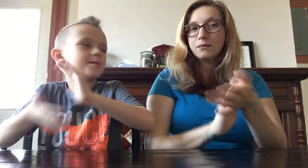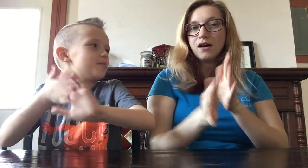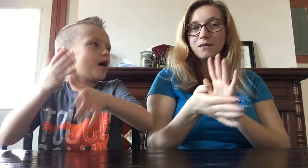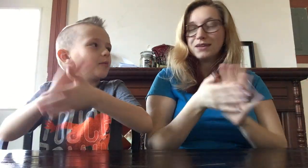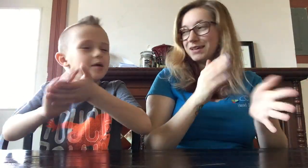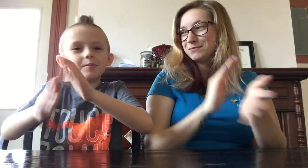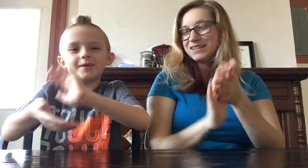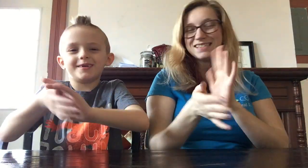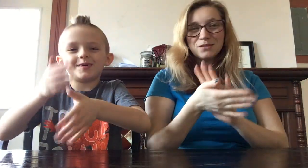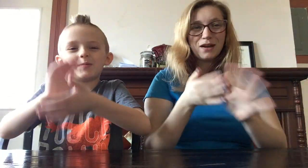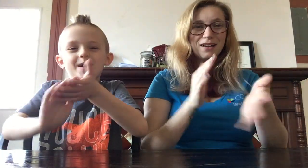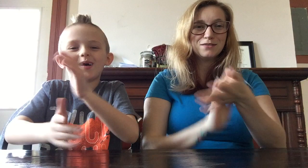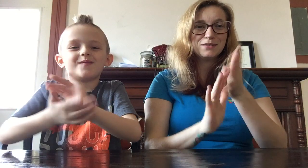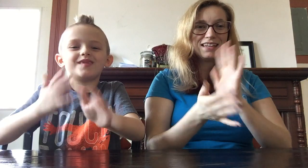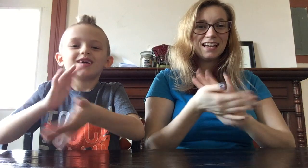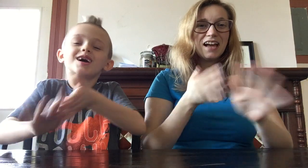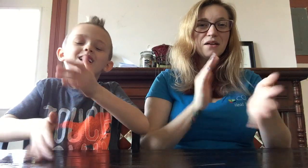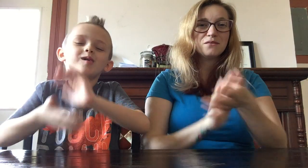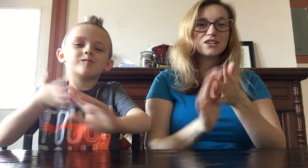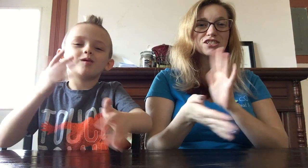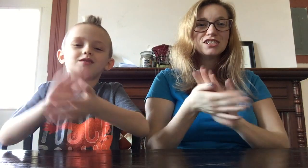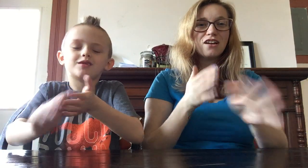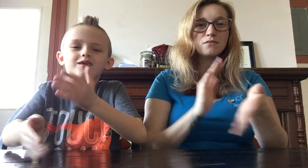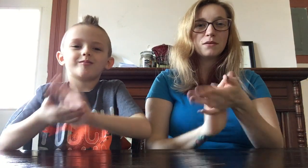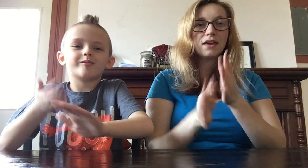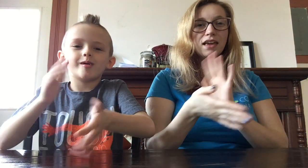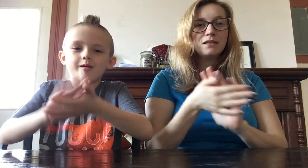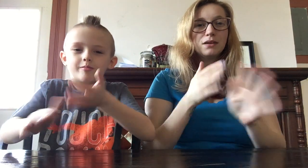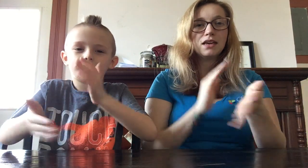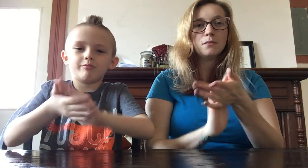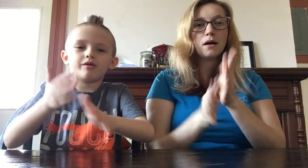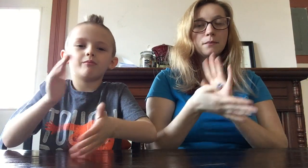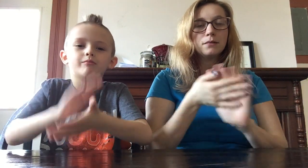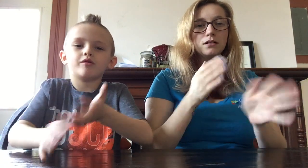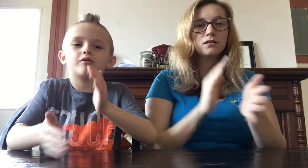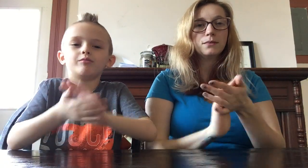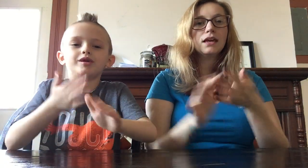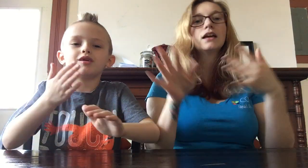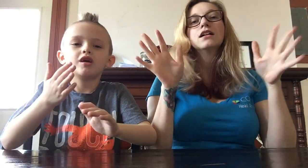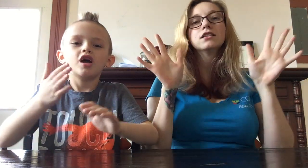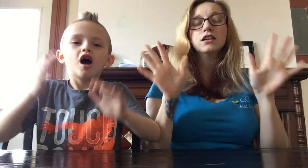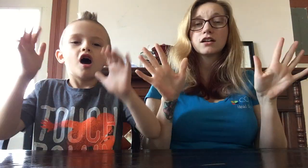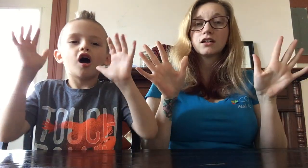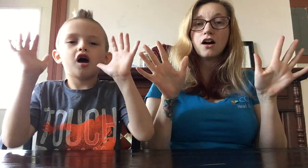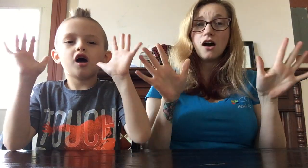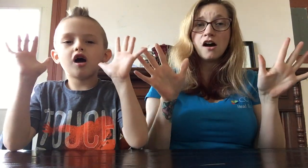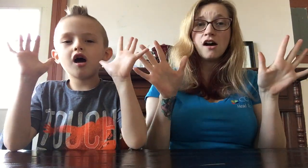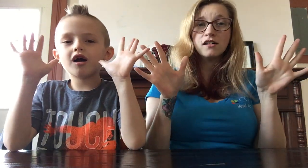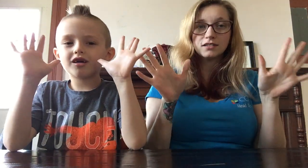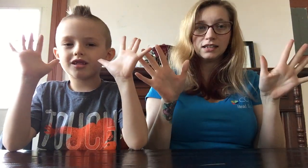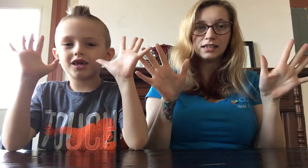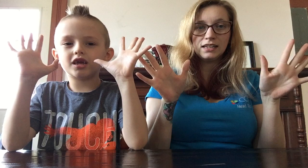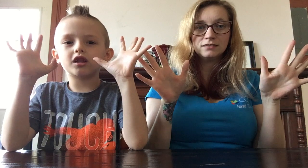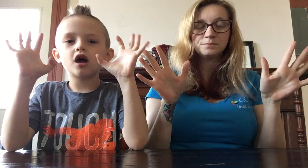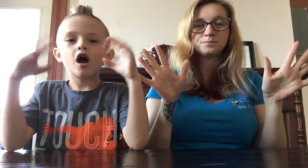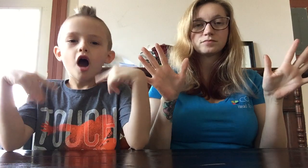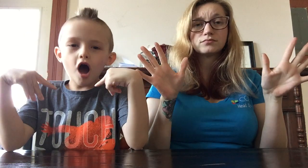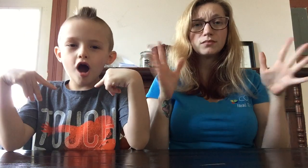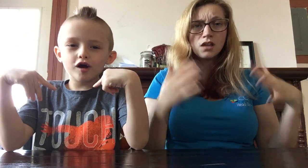mommy be so proud of me? I'm washing off my baby bumblebee. Look, all clean. Oh